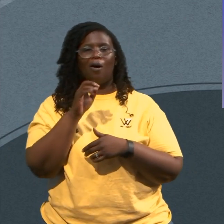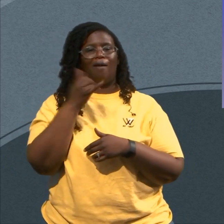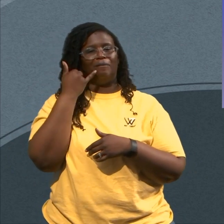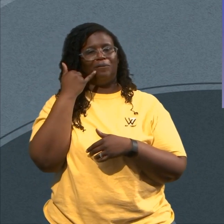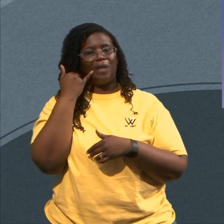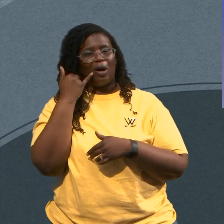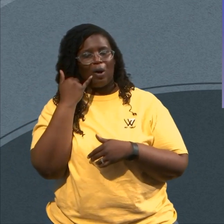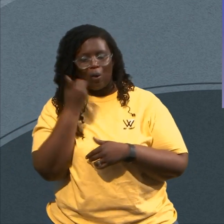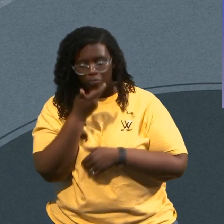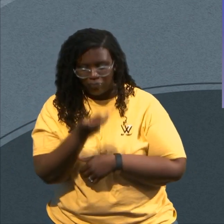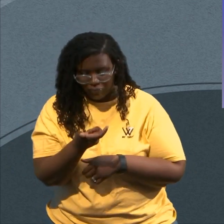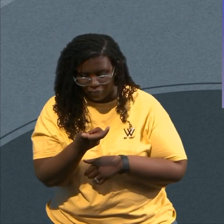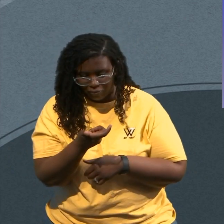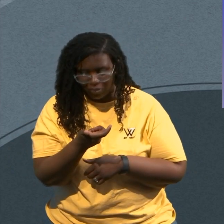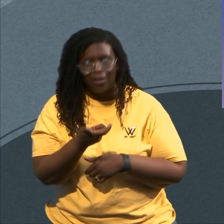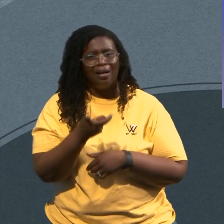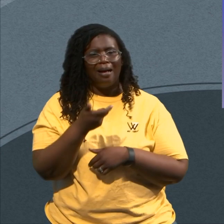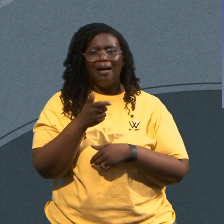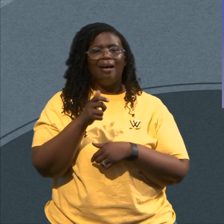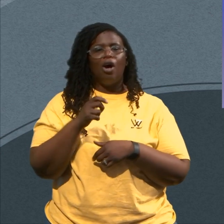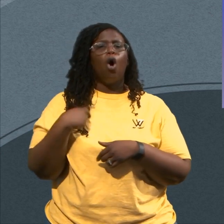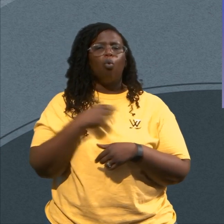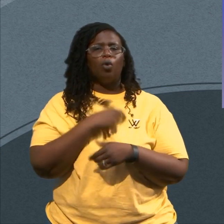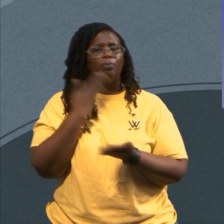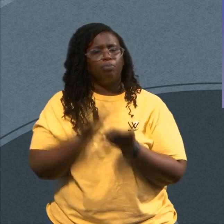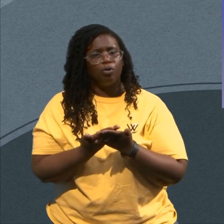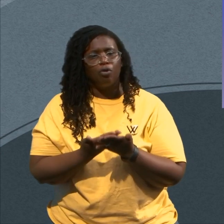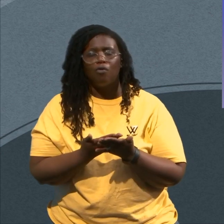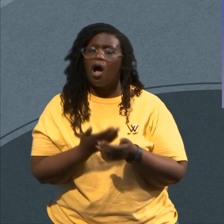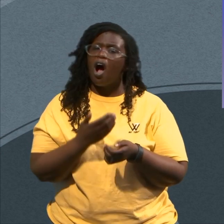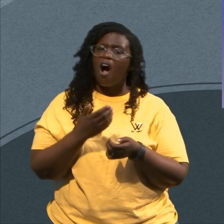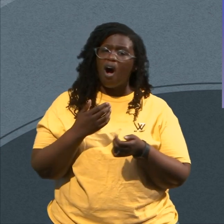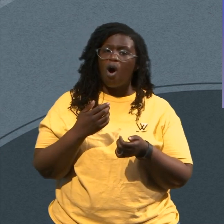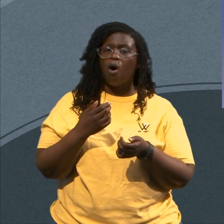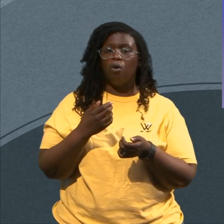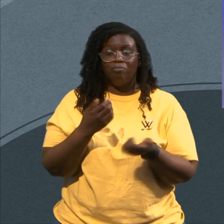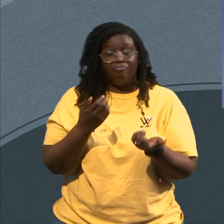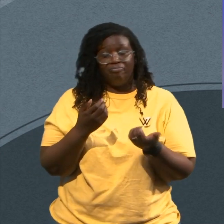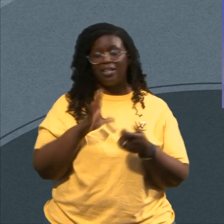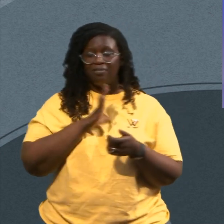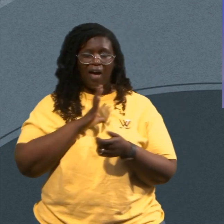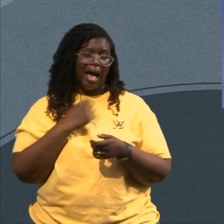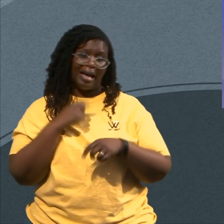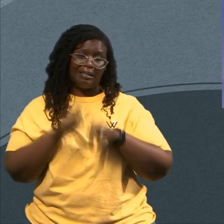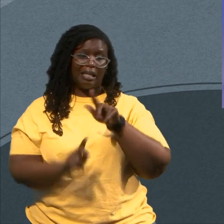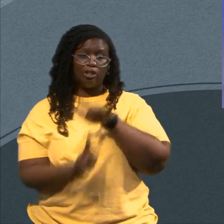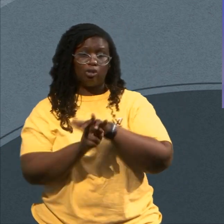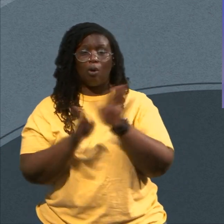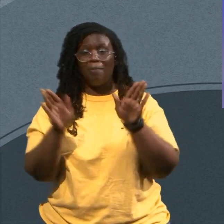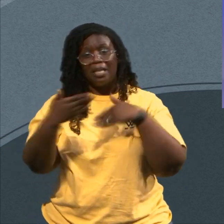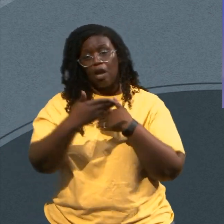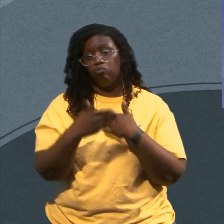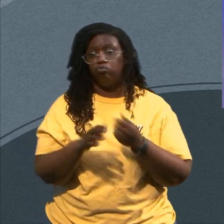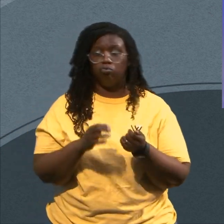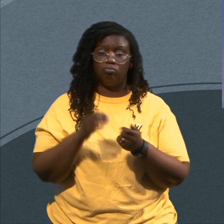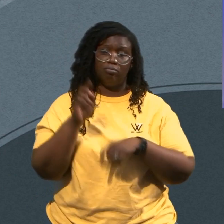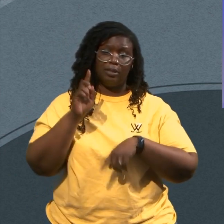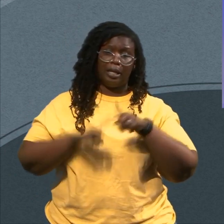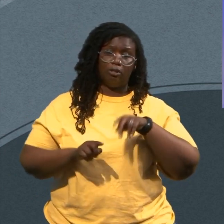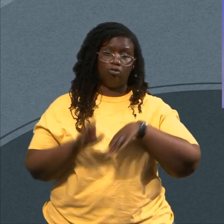Saying I Know Who My Worship Belongs To And If I Can't Worship Him In A Room I Worship Him In The Street And If I Can't Worship Him In